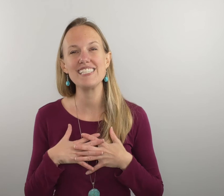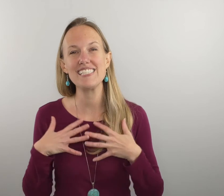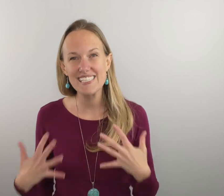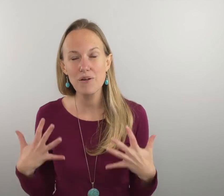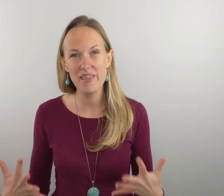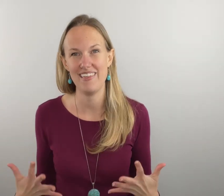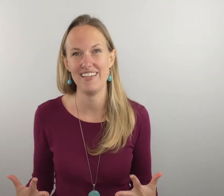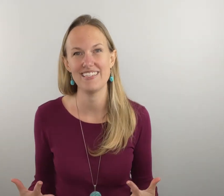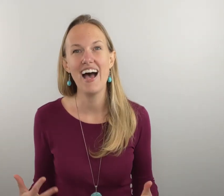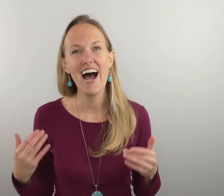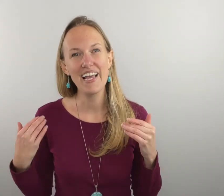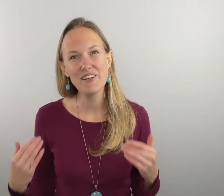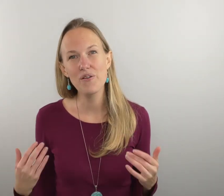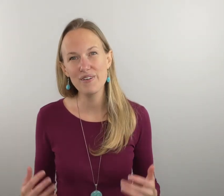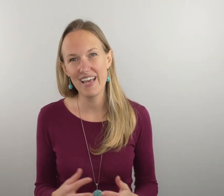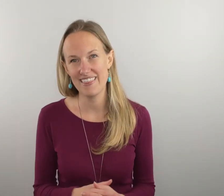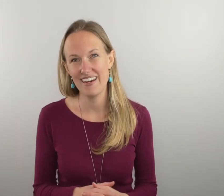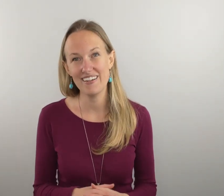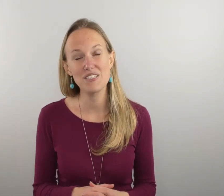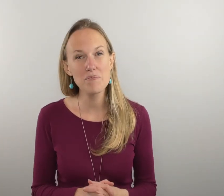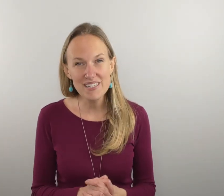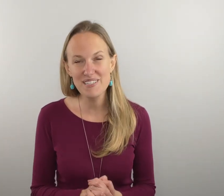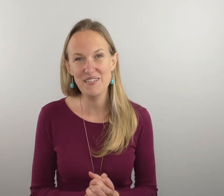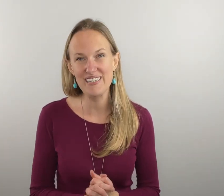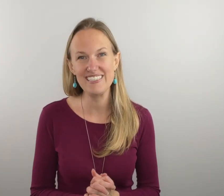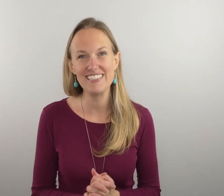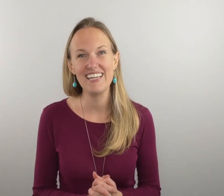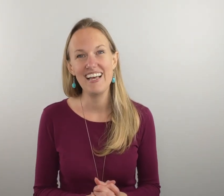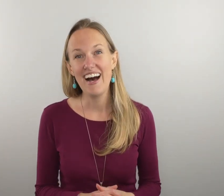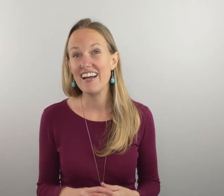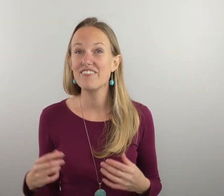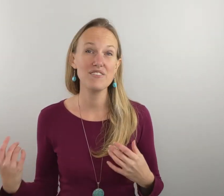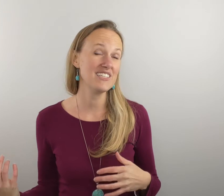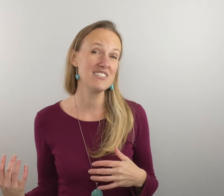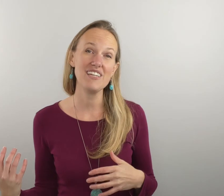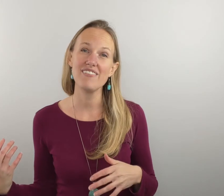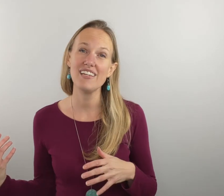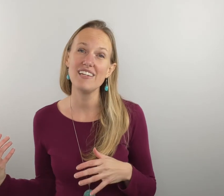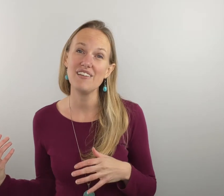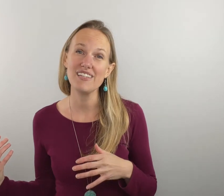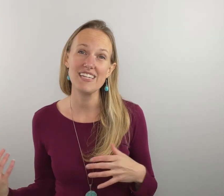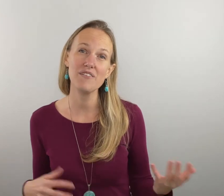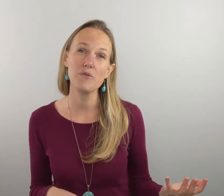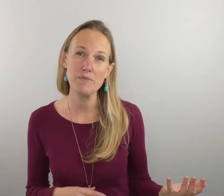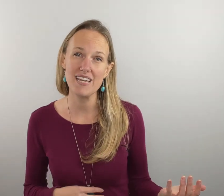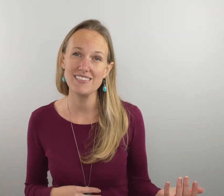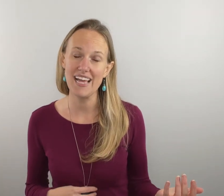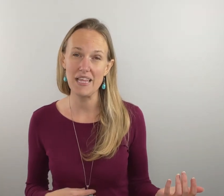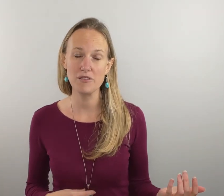stick with it i know you'll get there don't be discouraged if you need to even you can check out the website sign language